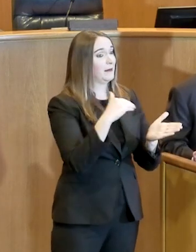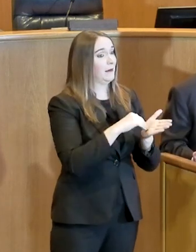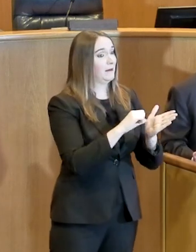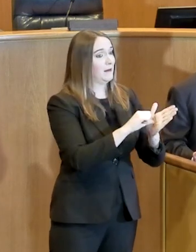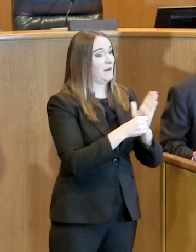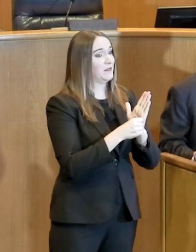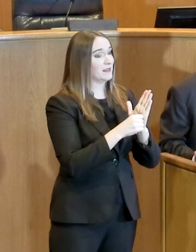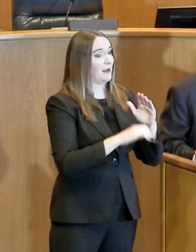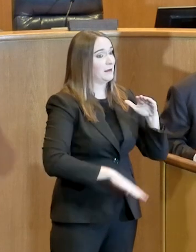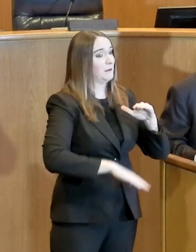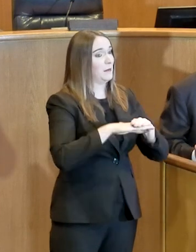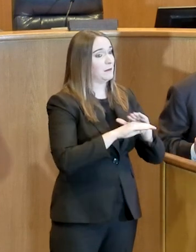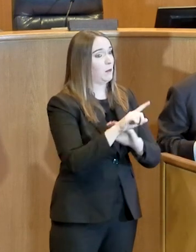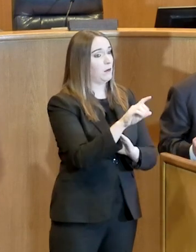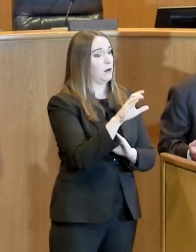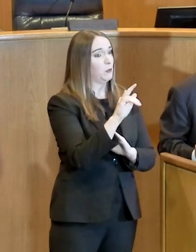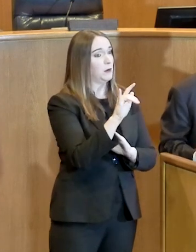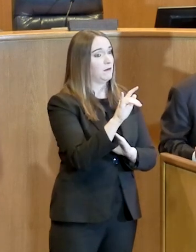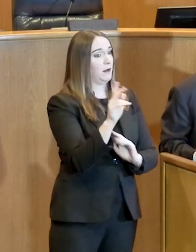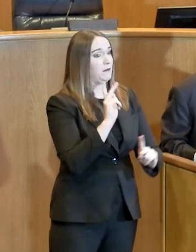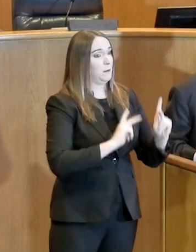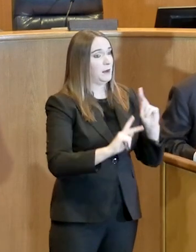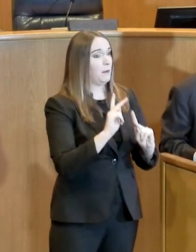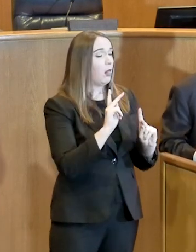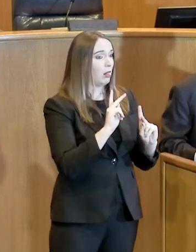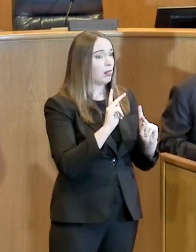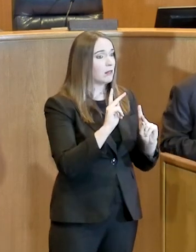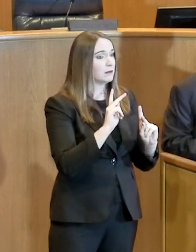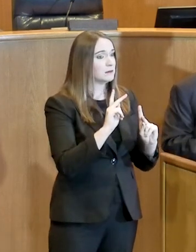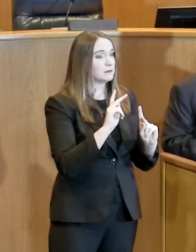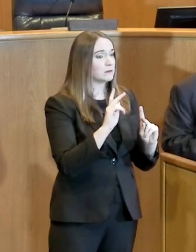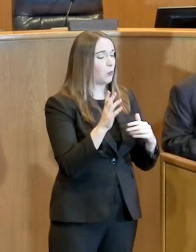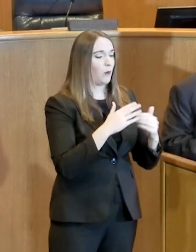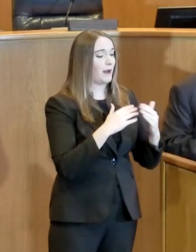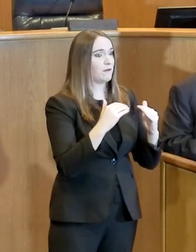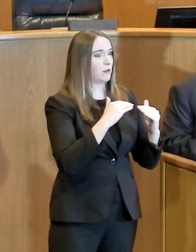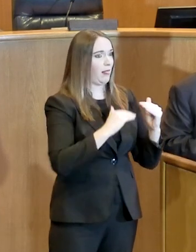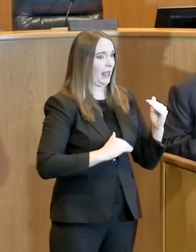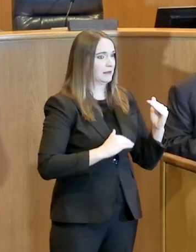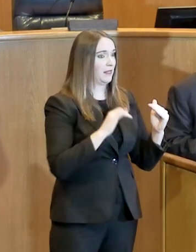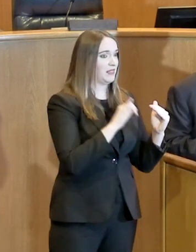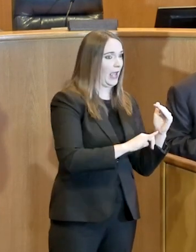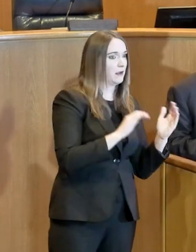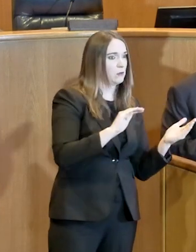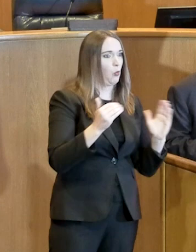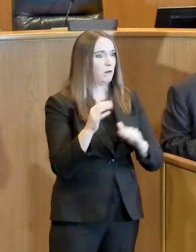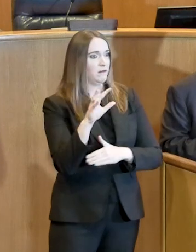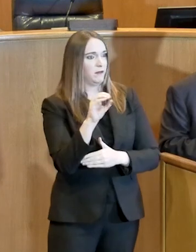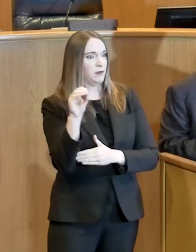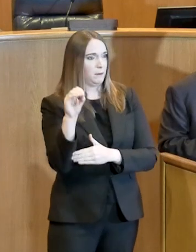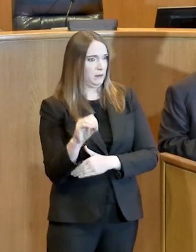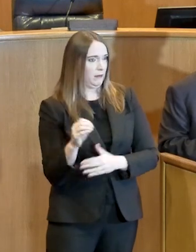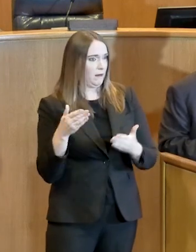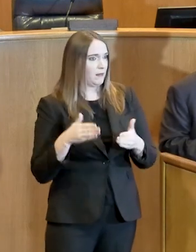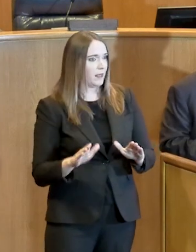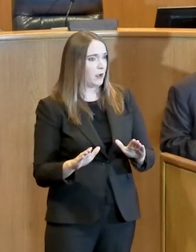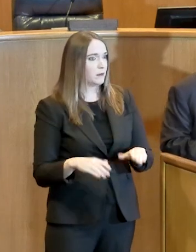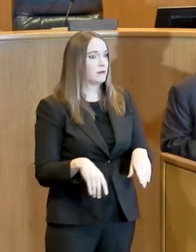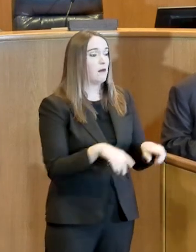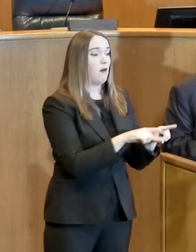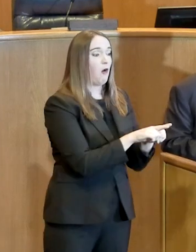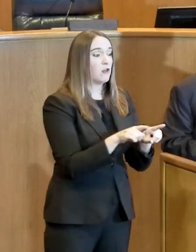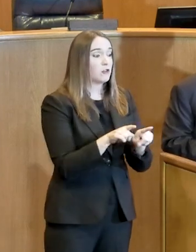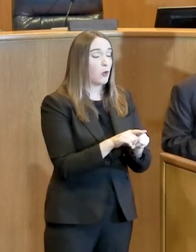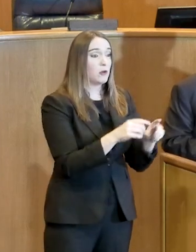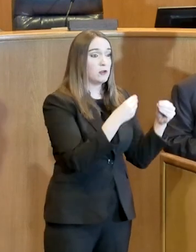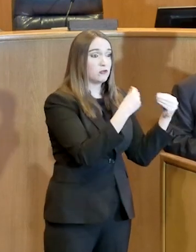125, whichever is less in those particular deals. And then with regards to the individual stores themselves at